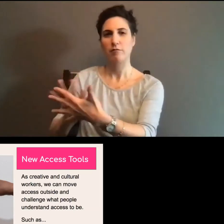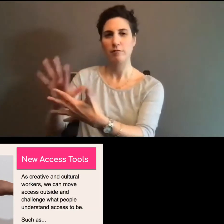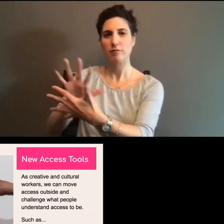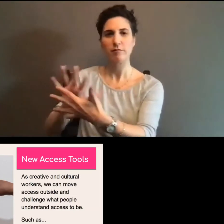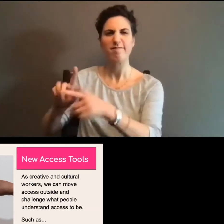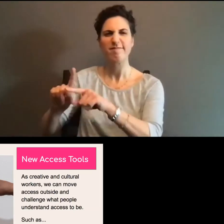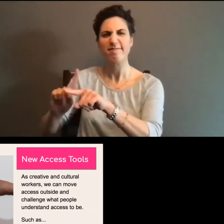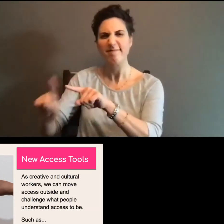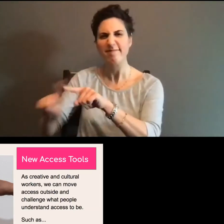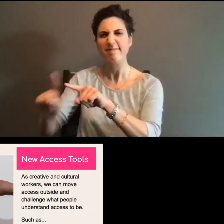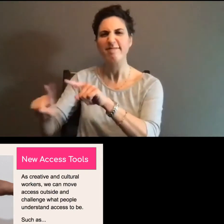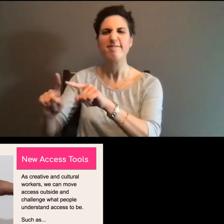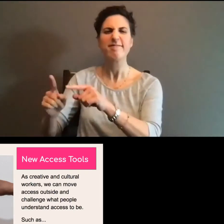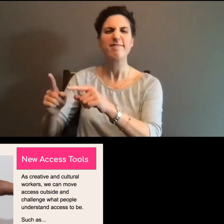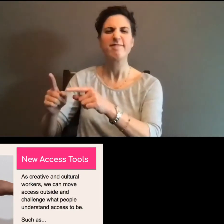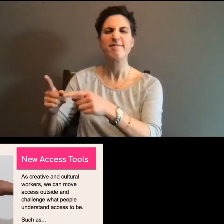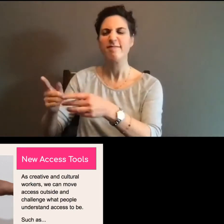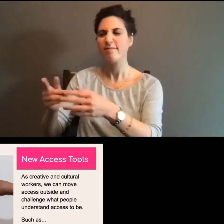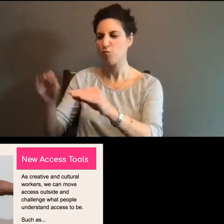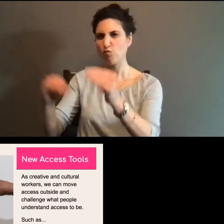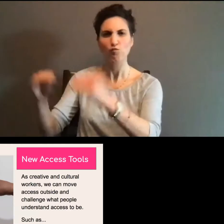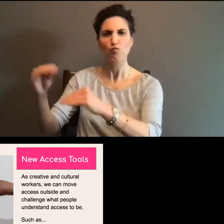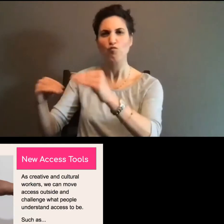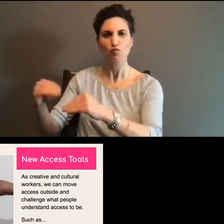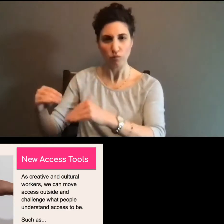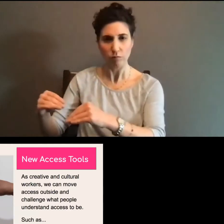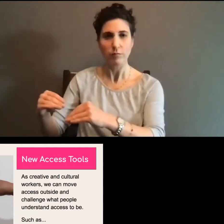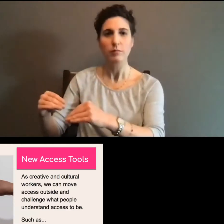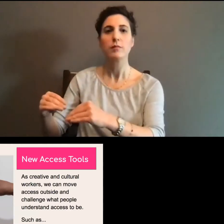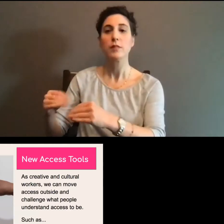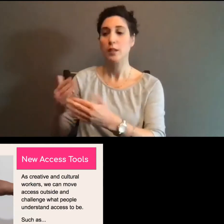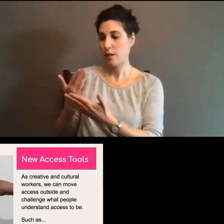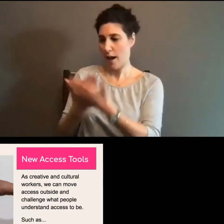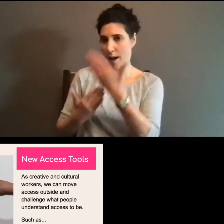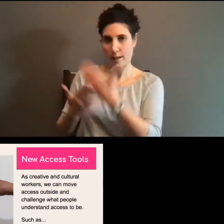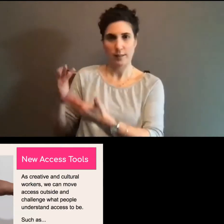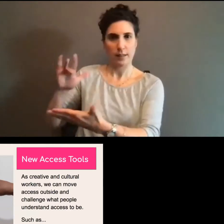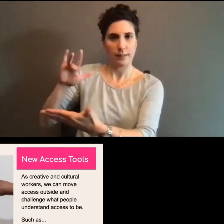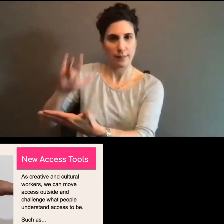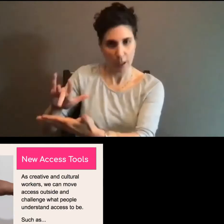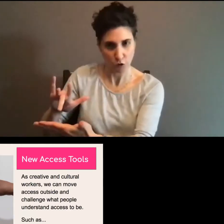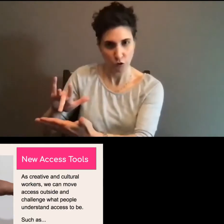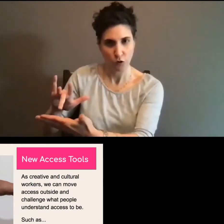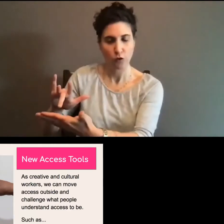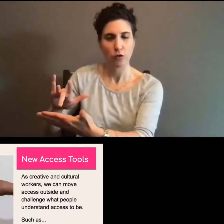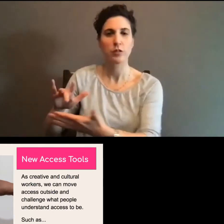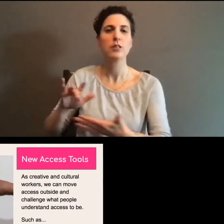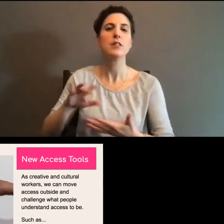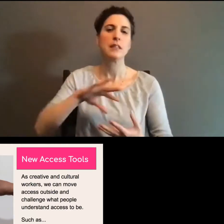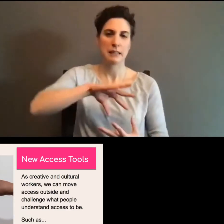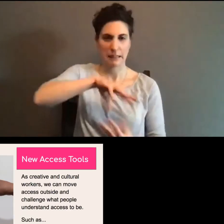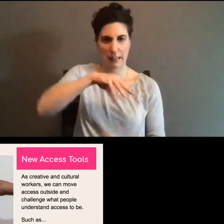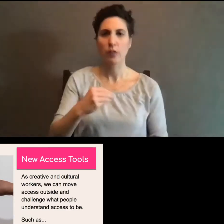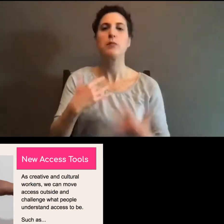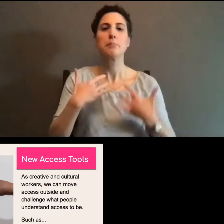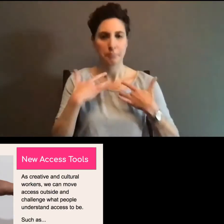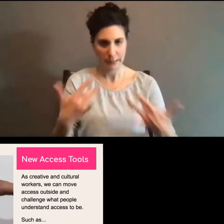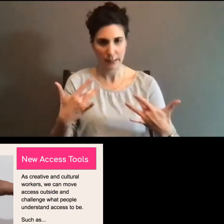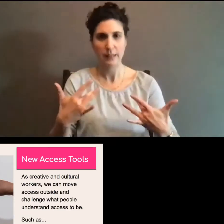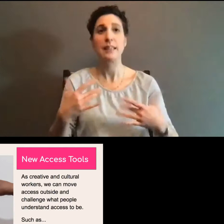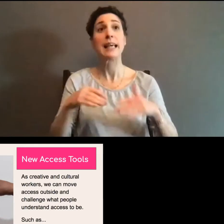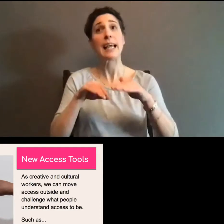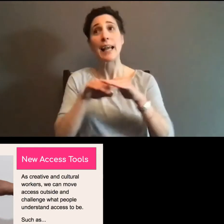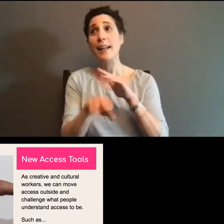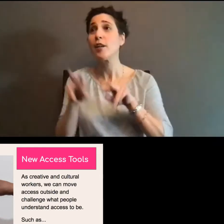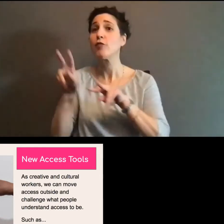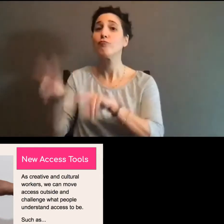and live products. Um, and again, for me, it just goes in fact, this is entangled. We always have a tactile piece as a part of